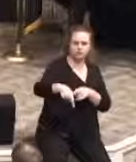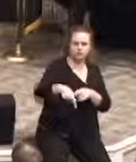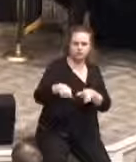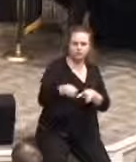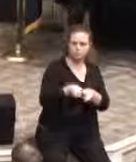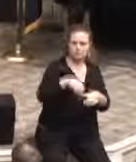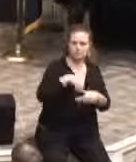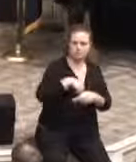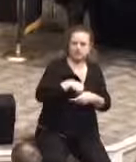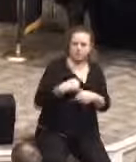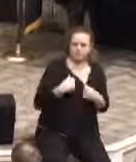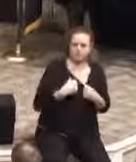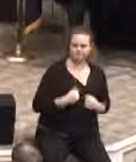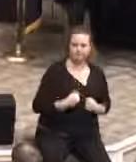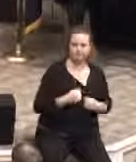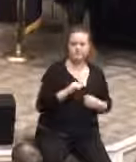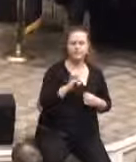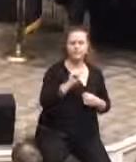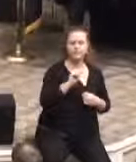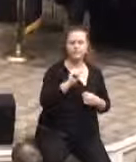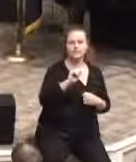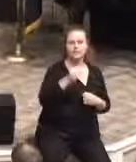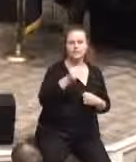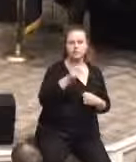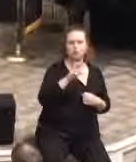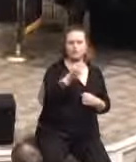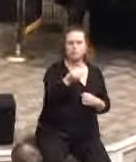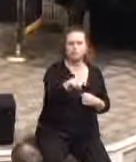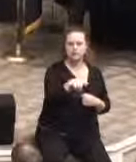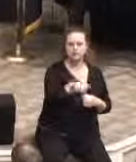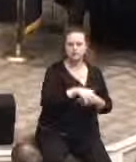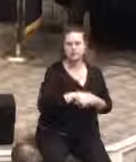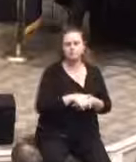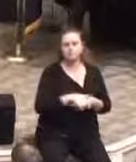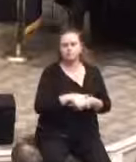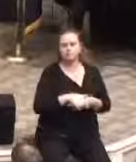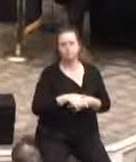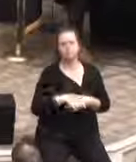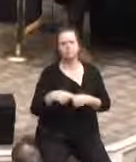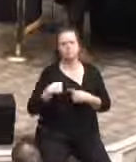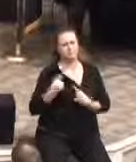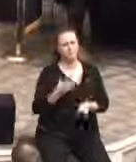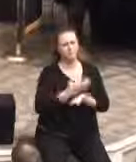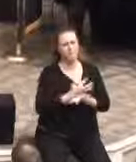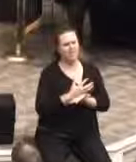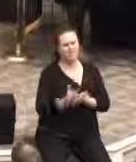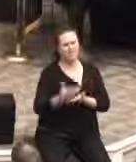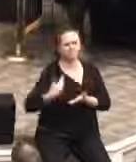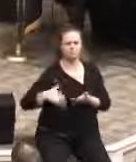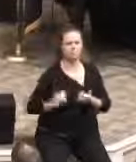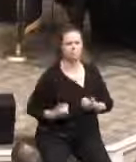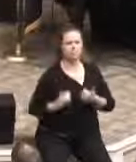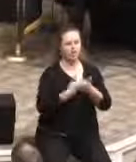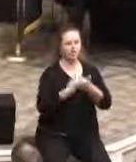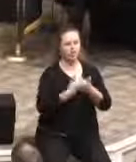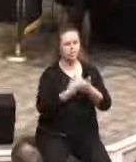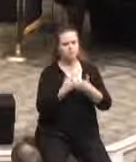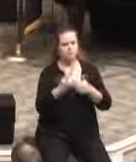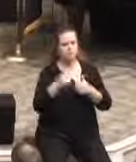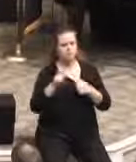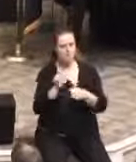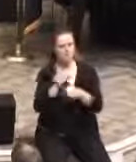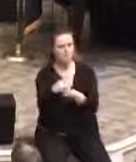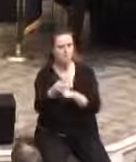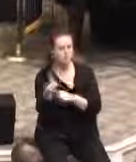integrity. Over the last five weeks, each member of the 123rd has been placed in situations where leaders emerge.